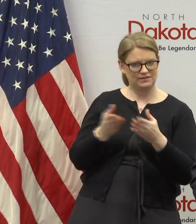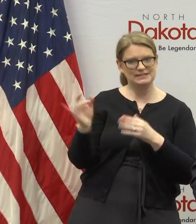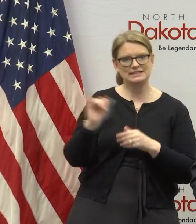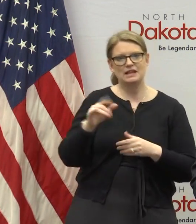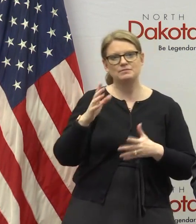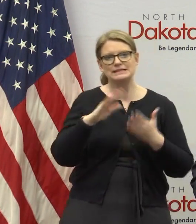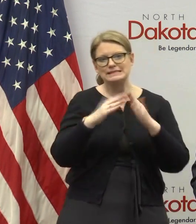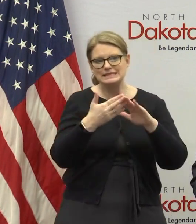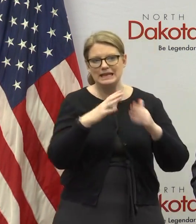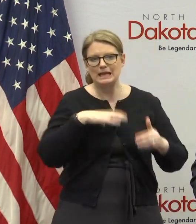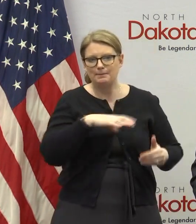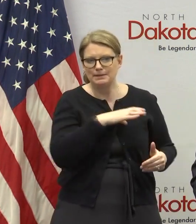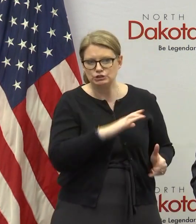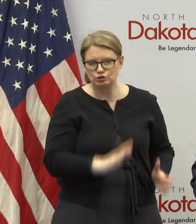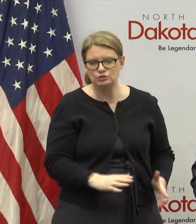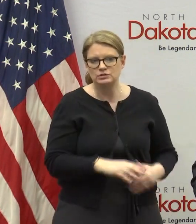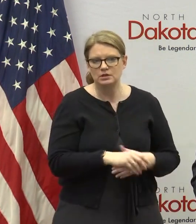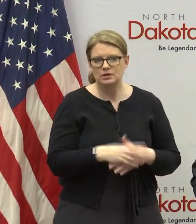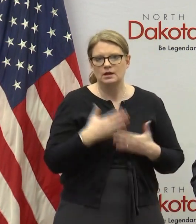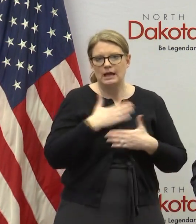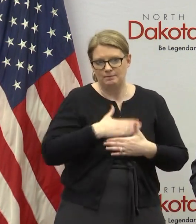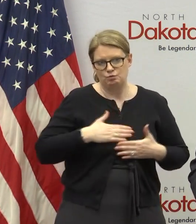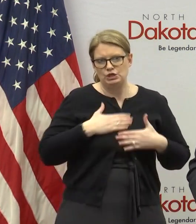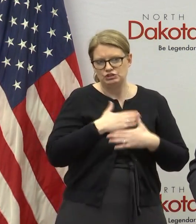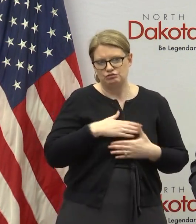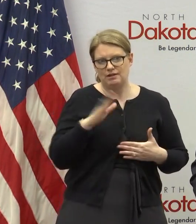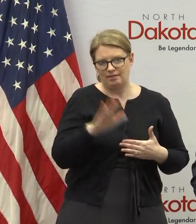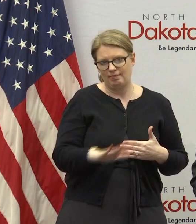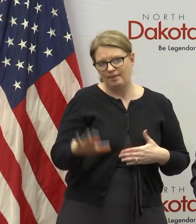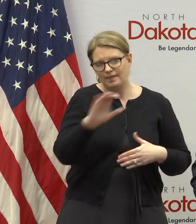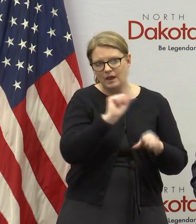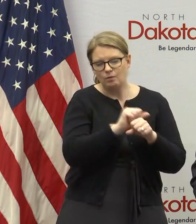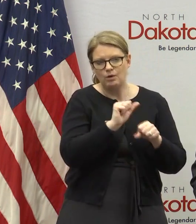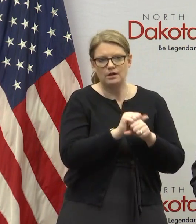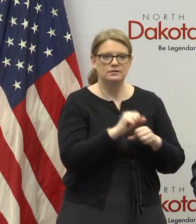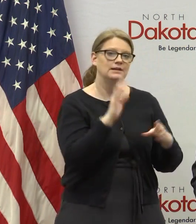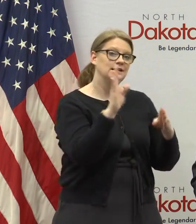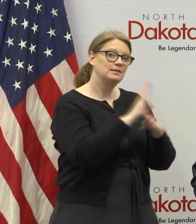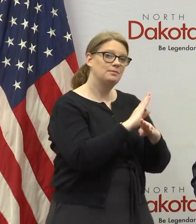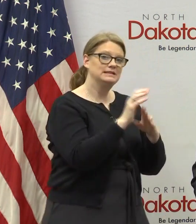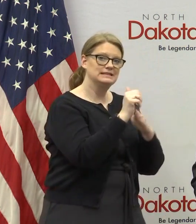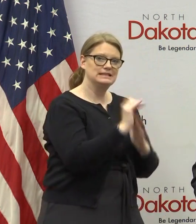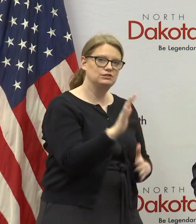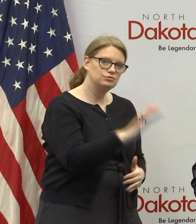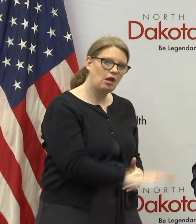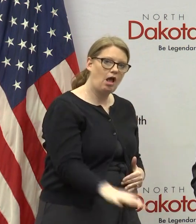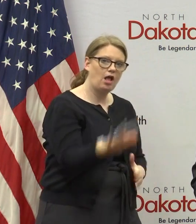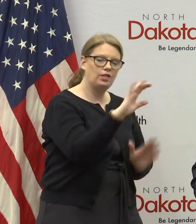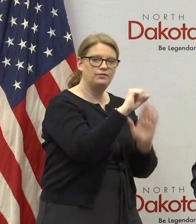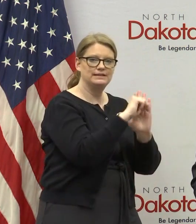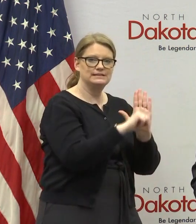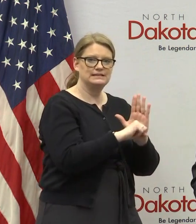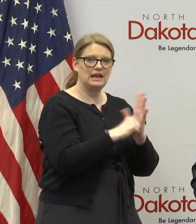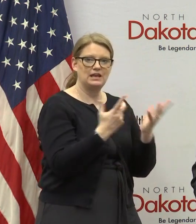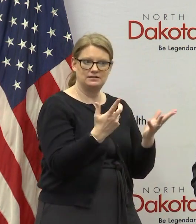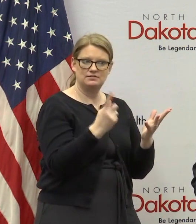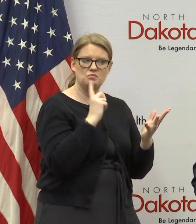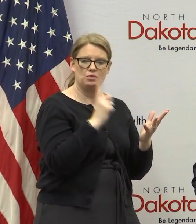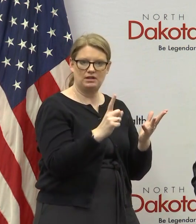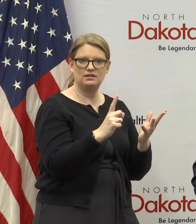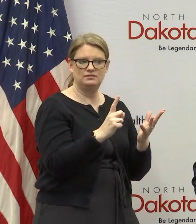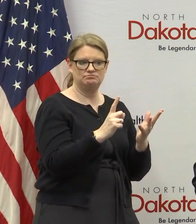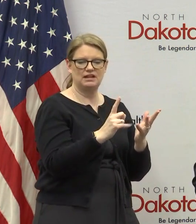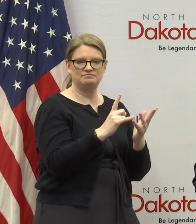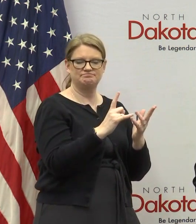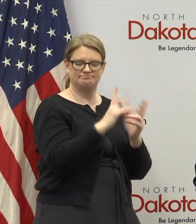councilmen or city commissioners so we appreciate what they're doing uh the business leaders across the state that are that are taking the uh courageous acts to try